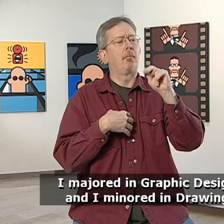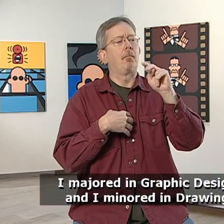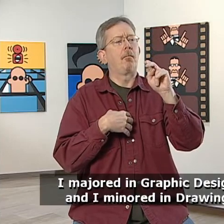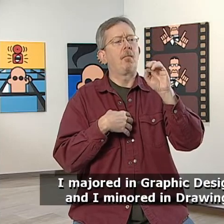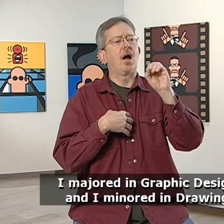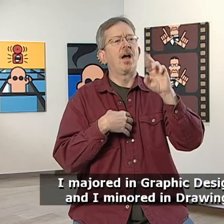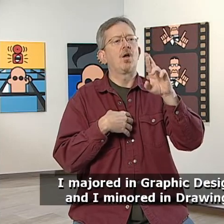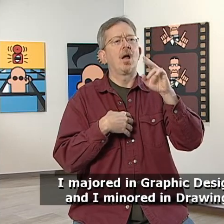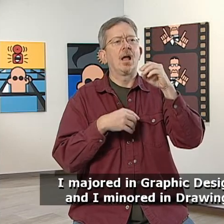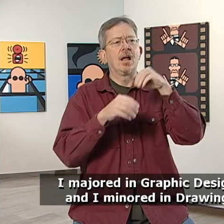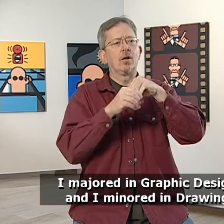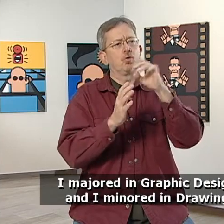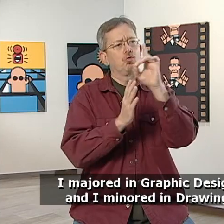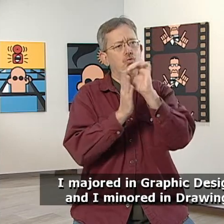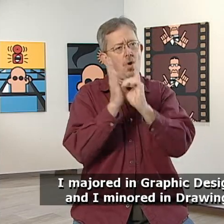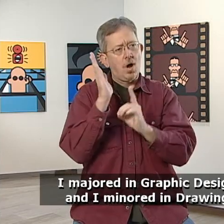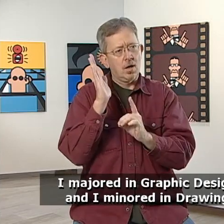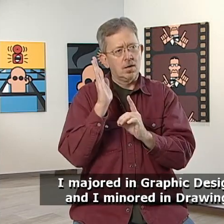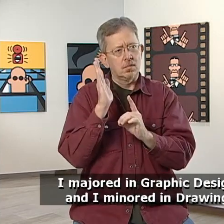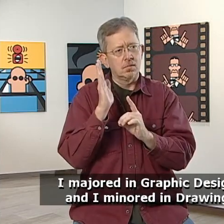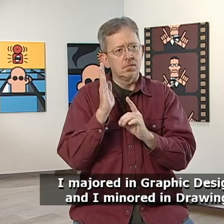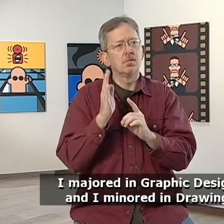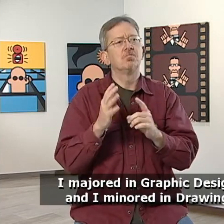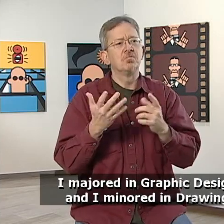I majored in graphic design and I minored in drawing.